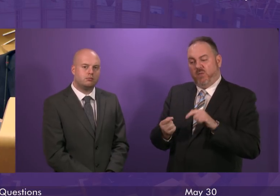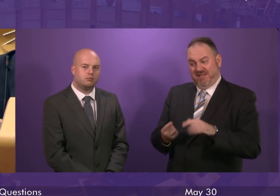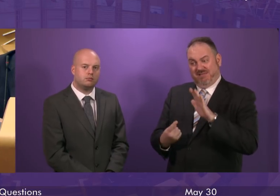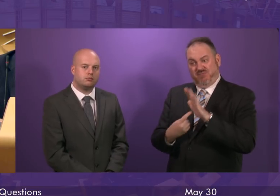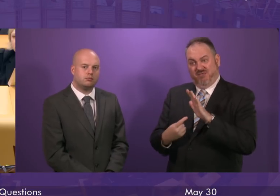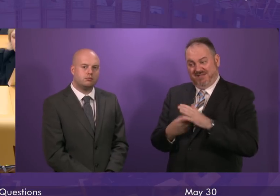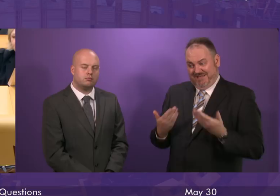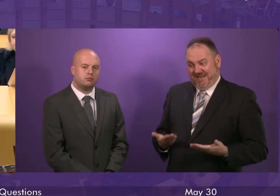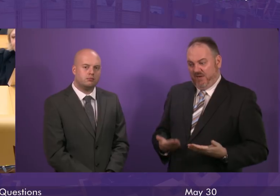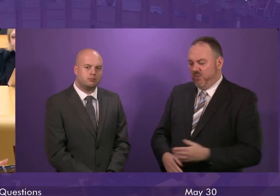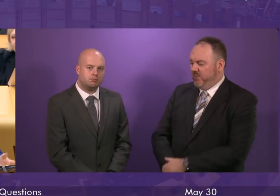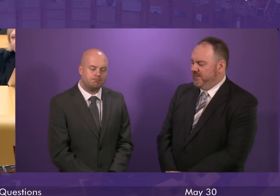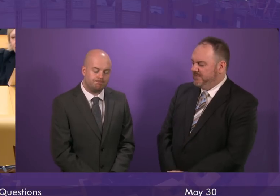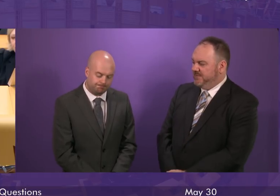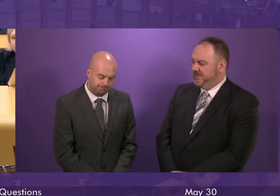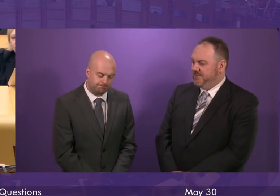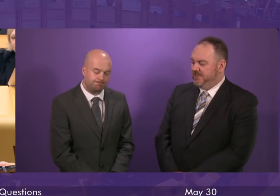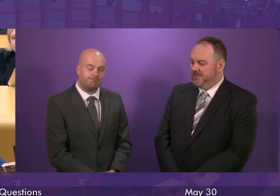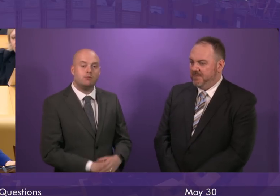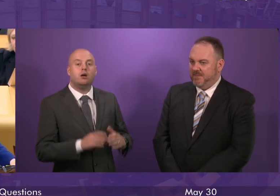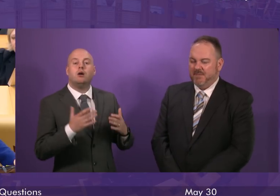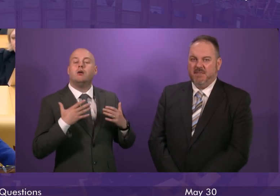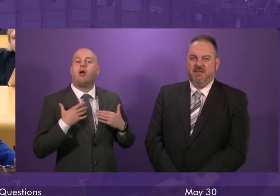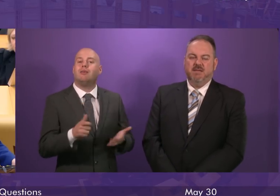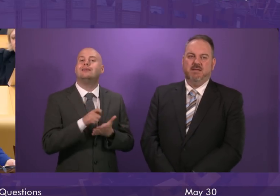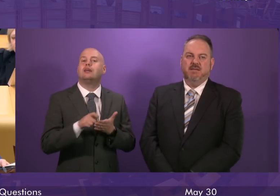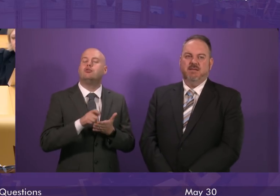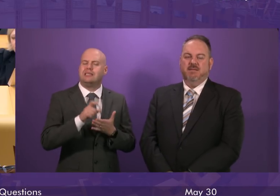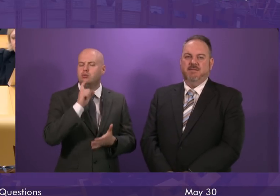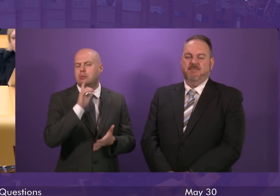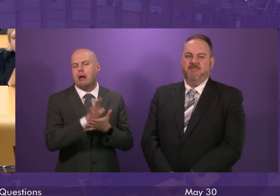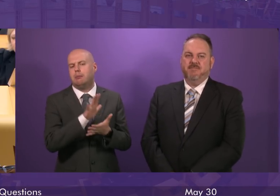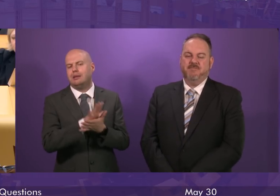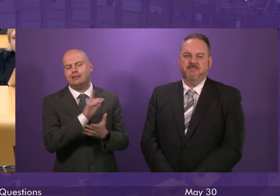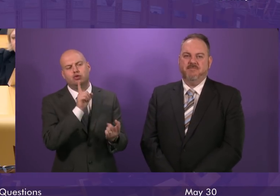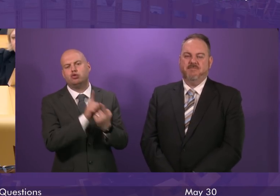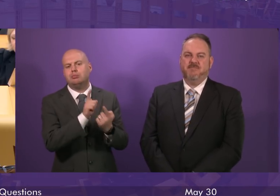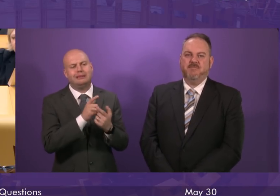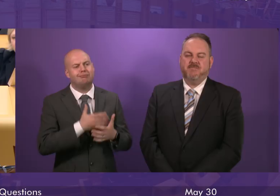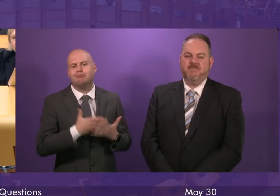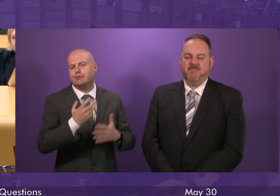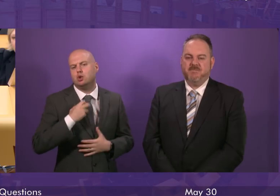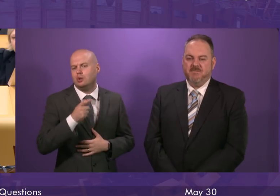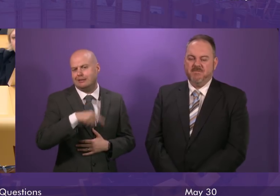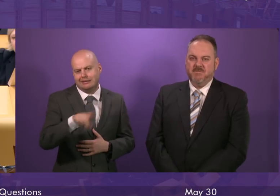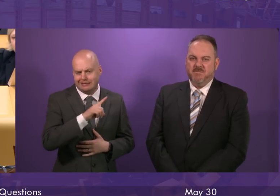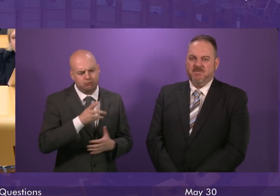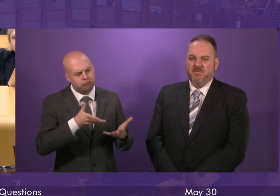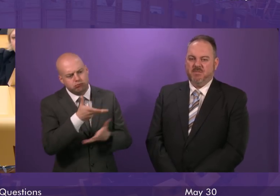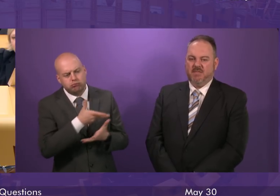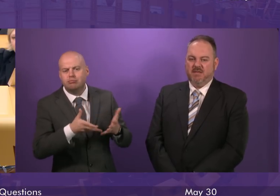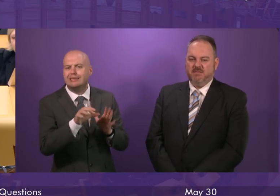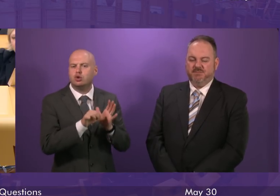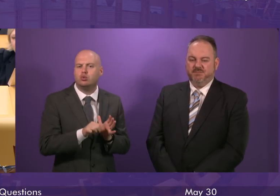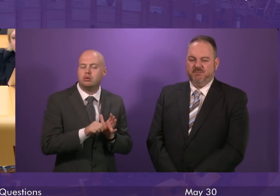first minister the health secretary will always be happy to meet with trade unions to discuss these issues we of course value